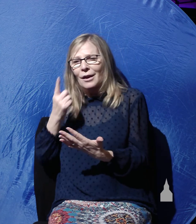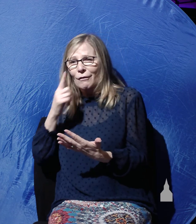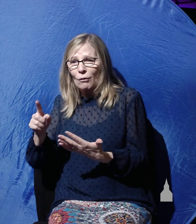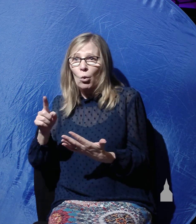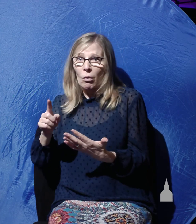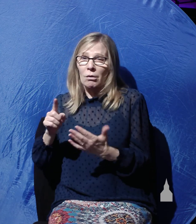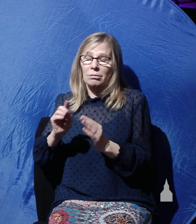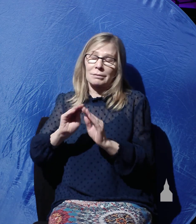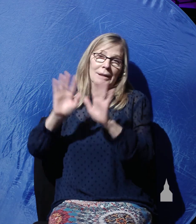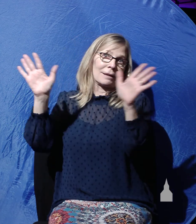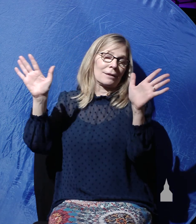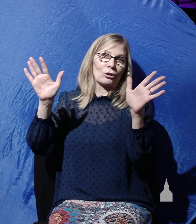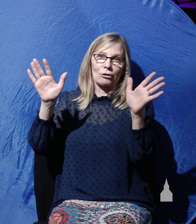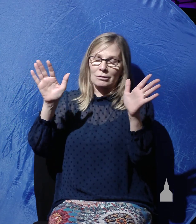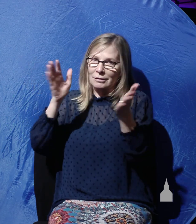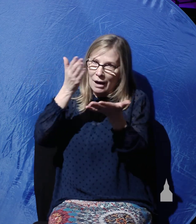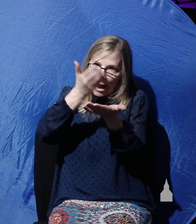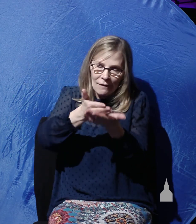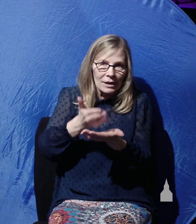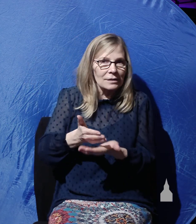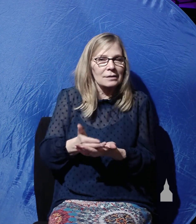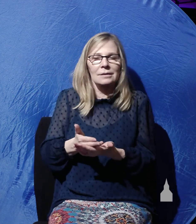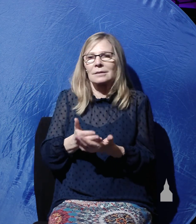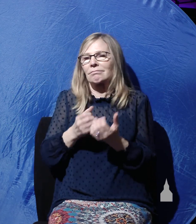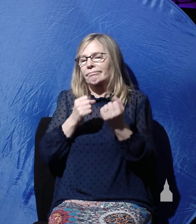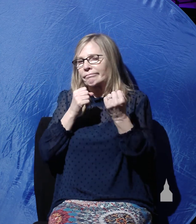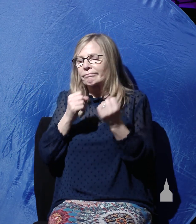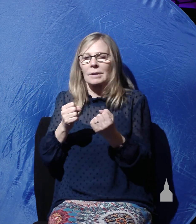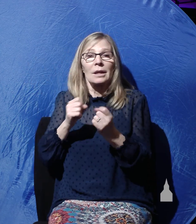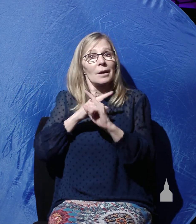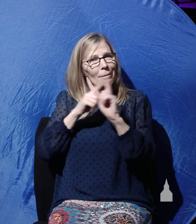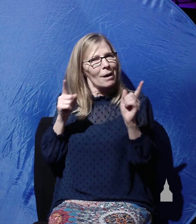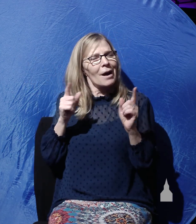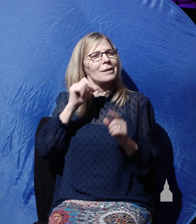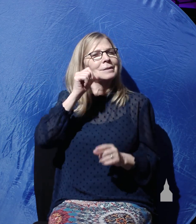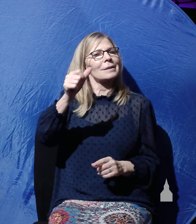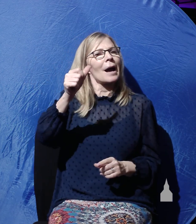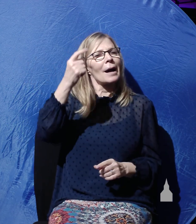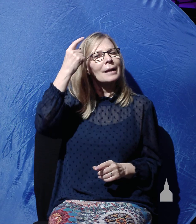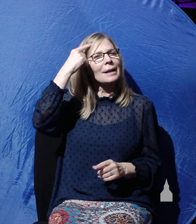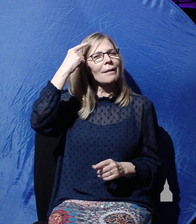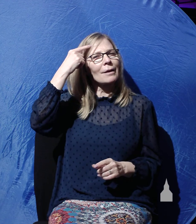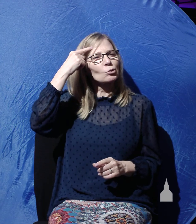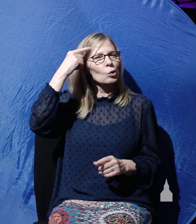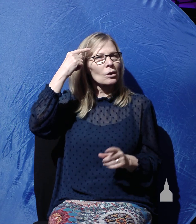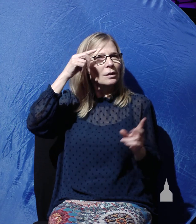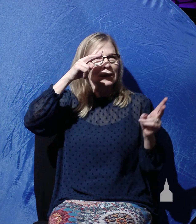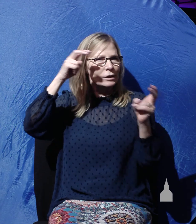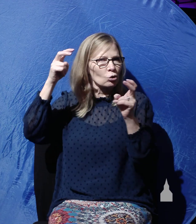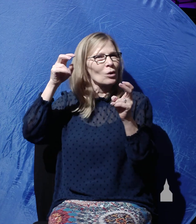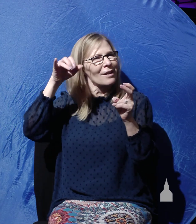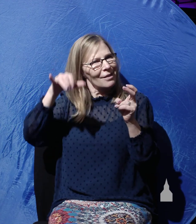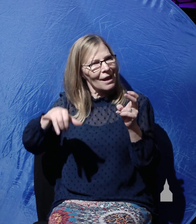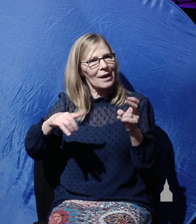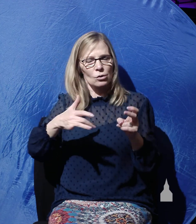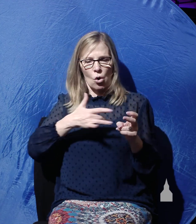evidence. I thank you that it's solid. It is irrefutable, but this is not an intellectual issue. This is an issue of the heart.